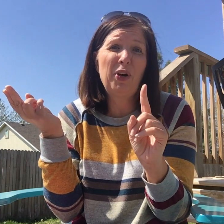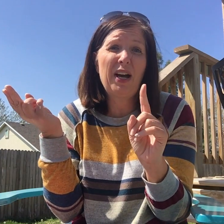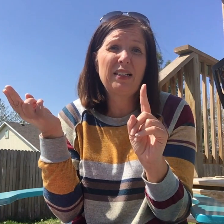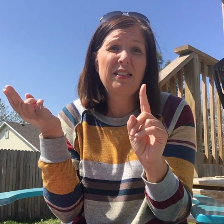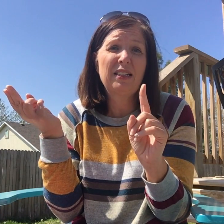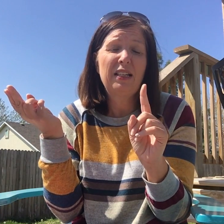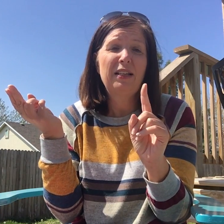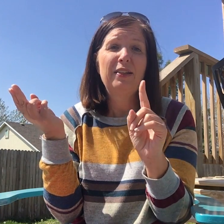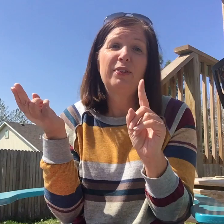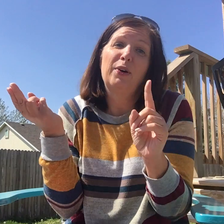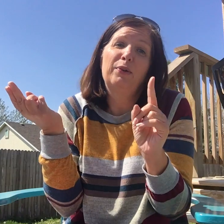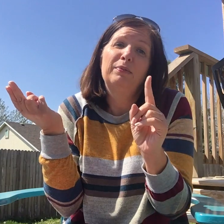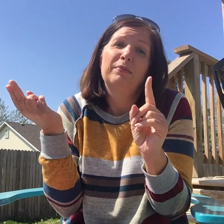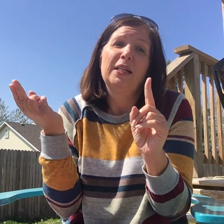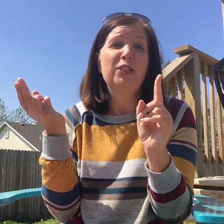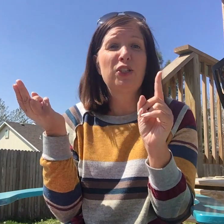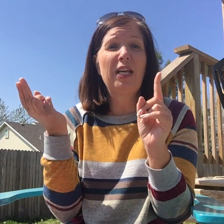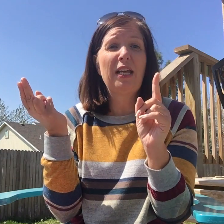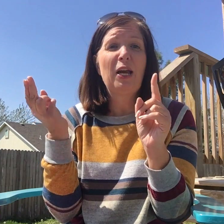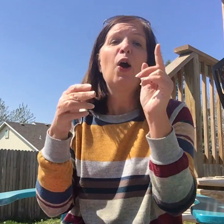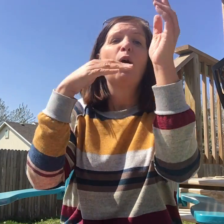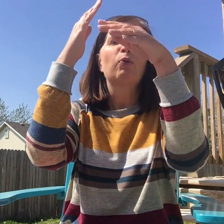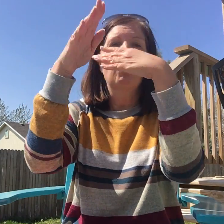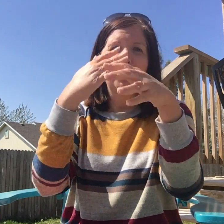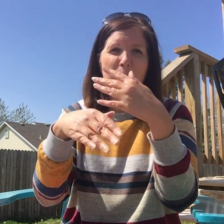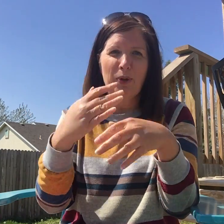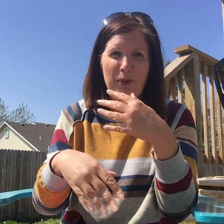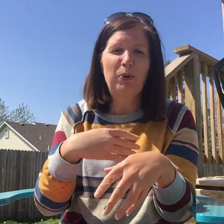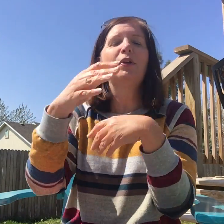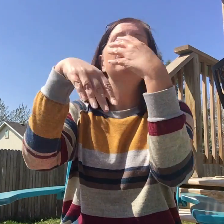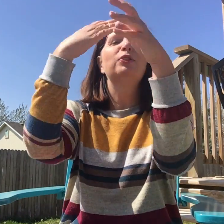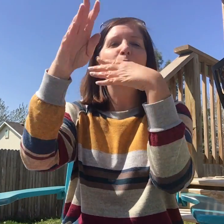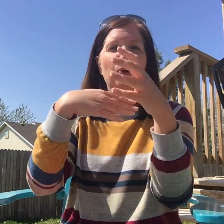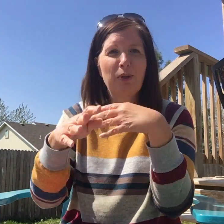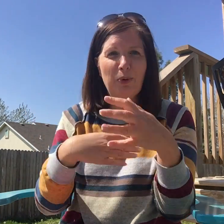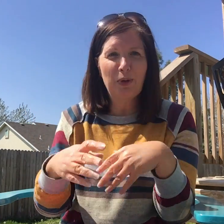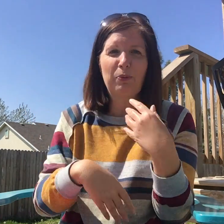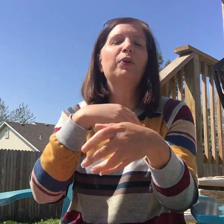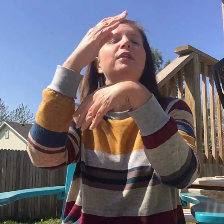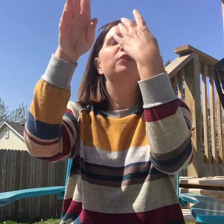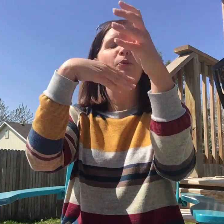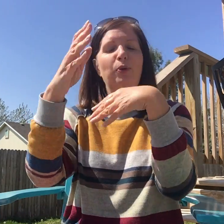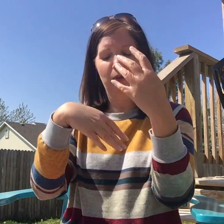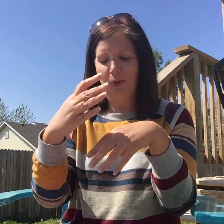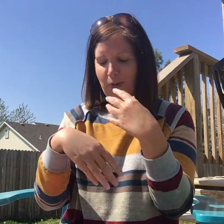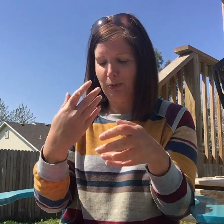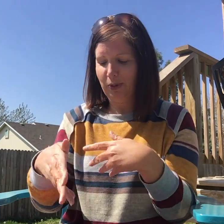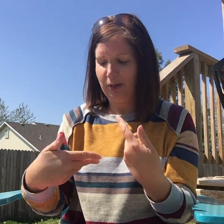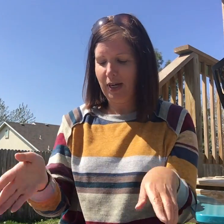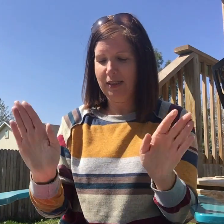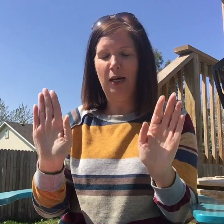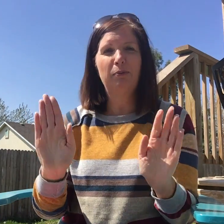grass so she roly-roly-roly-roly she roly-roly-roly-roly she roly-roly-roly right down